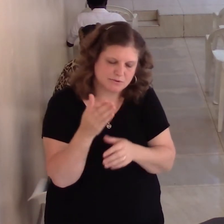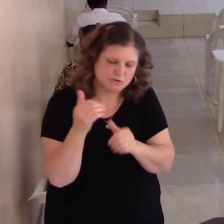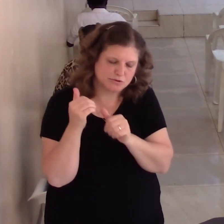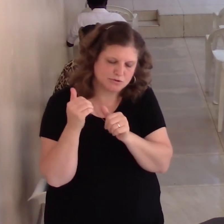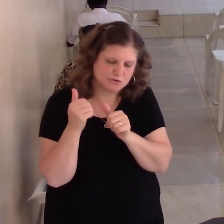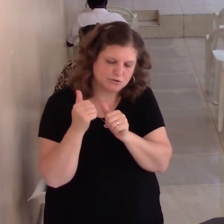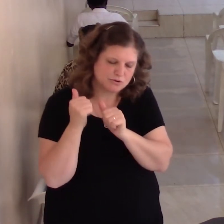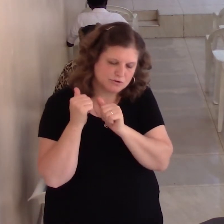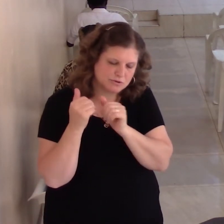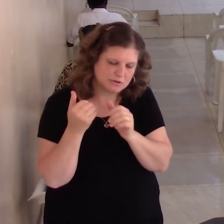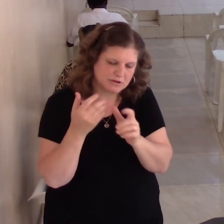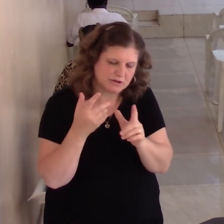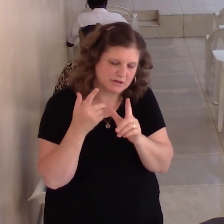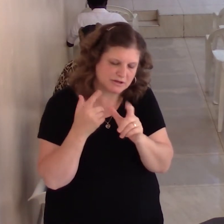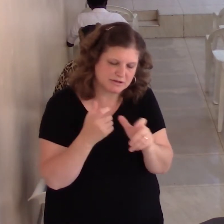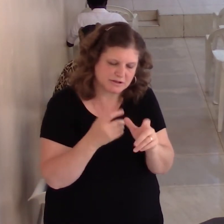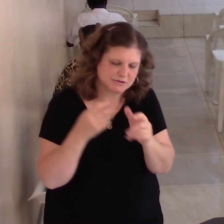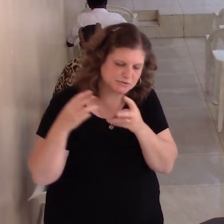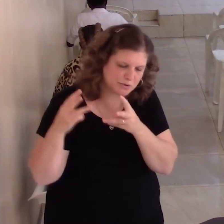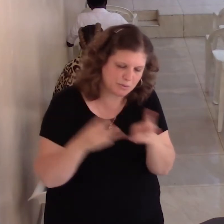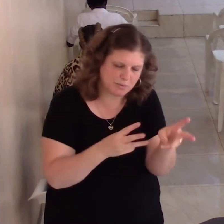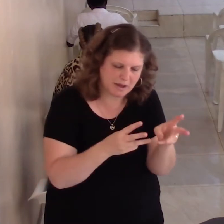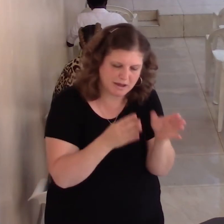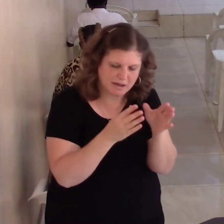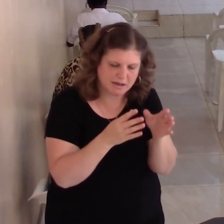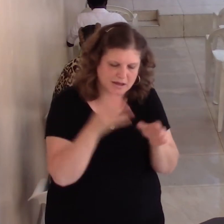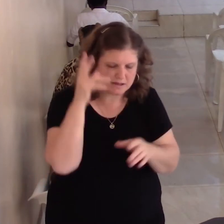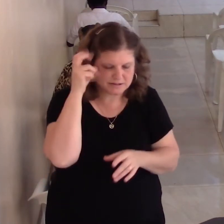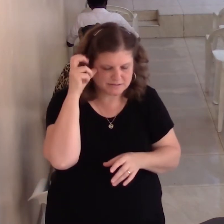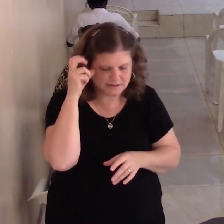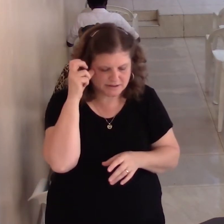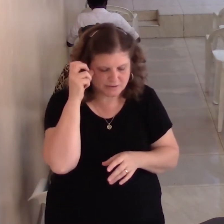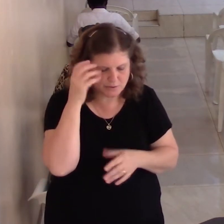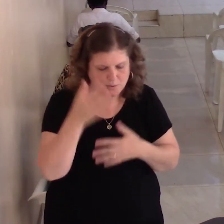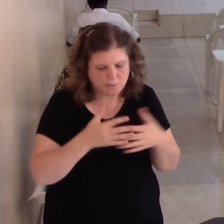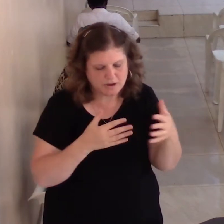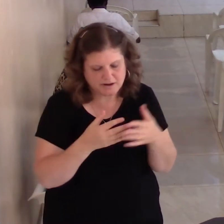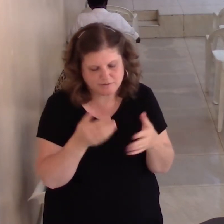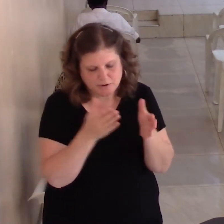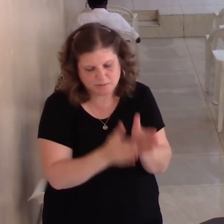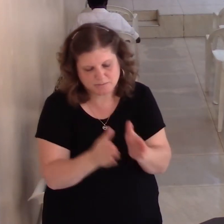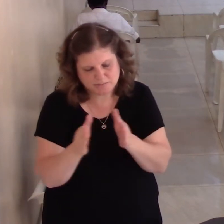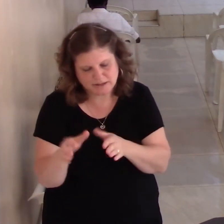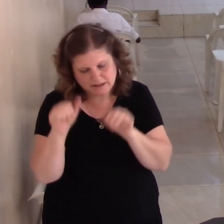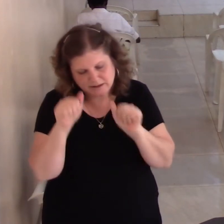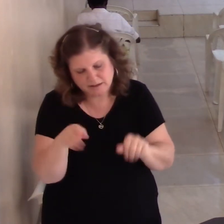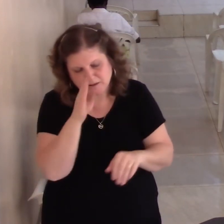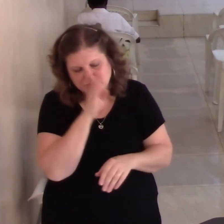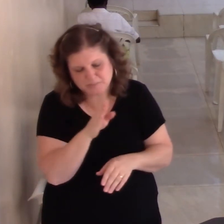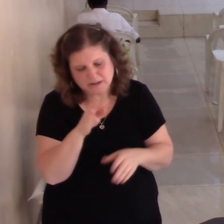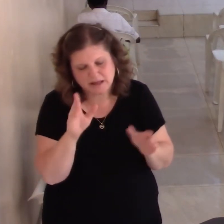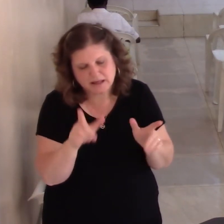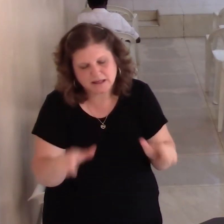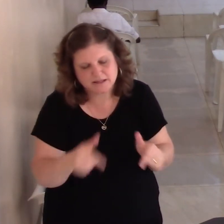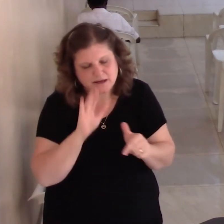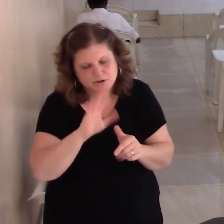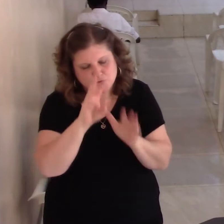and the devil. Whatever the devil's plan may be, let your will be done. Heavenly Father, be with us in service.